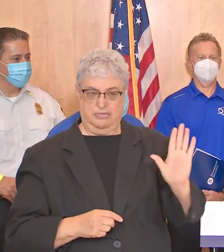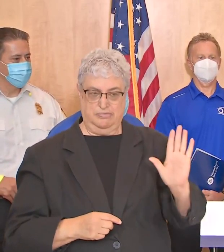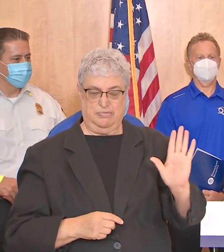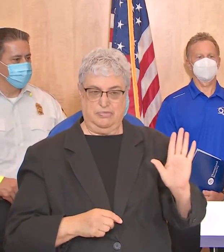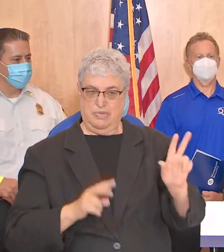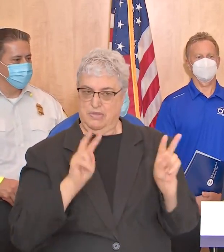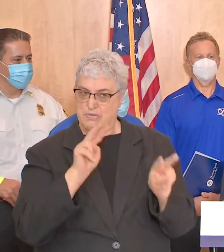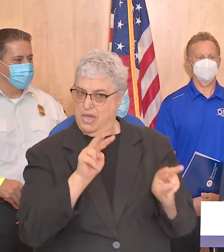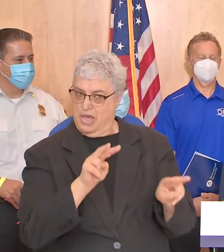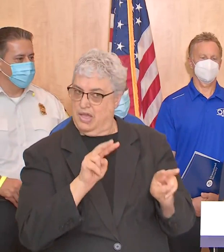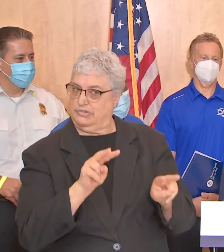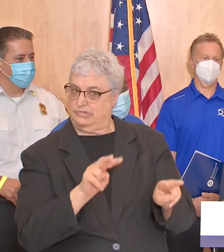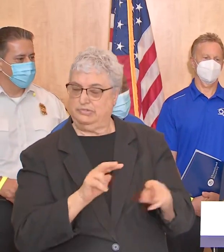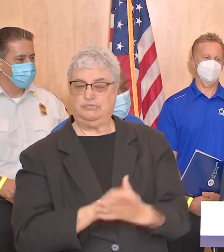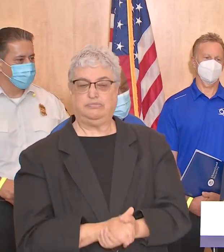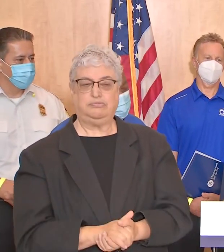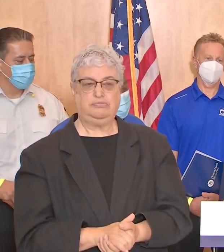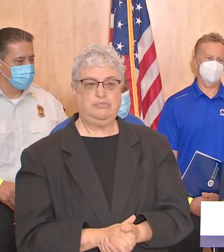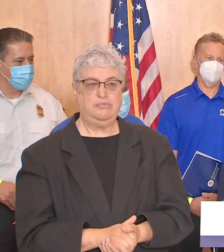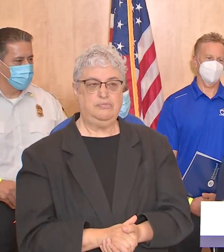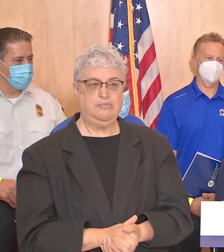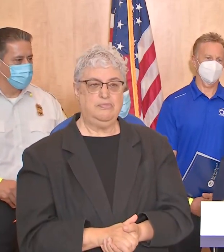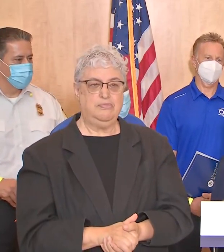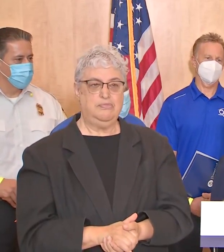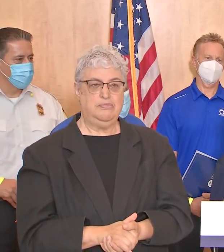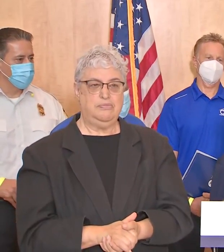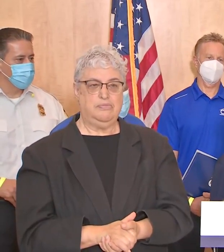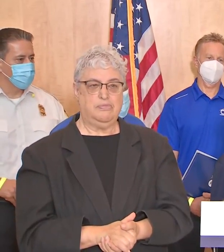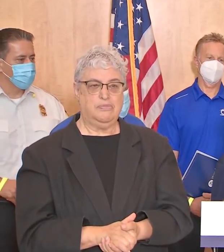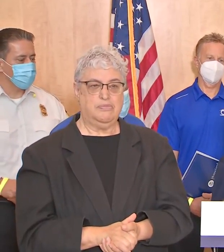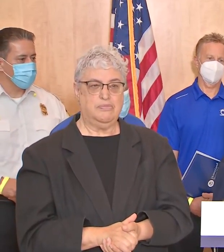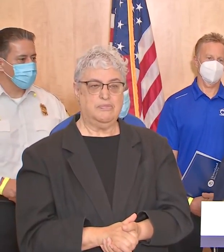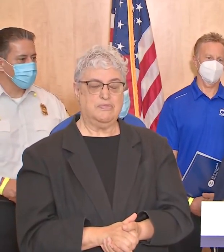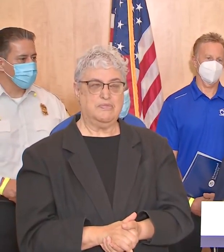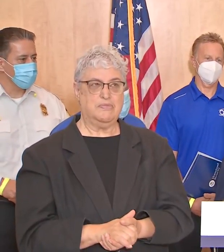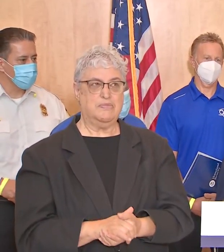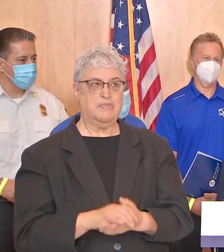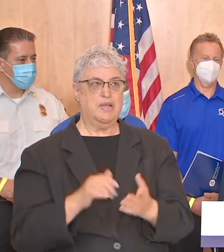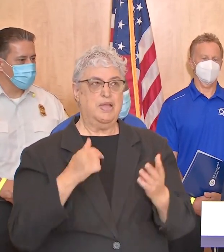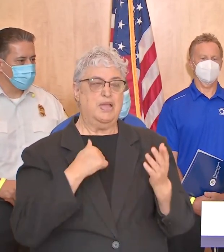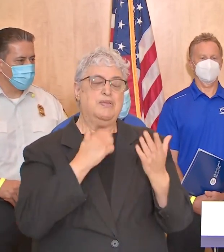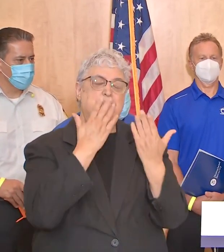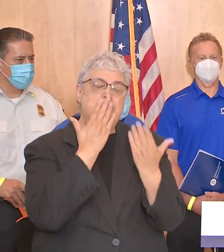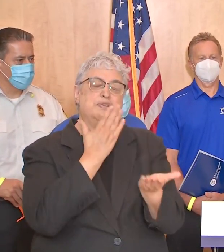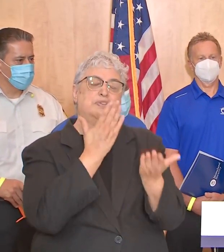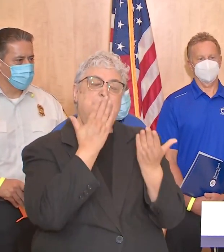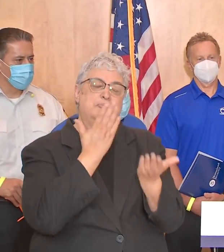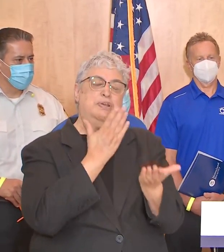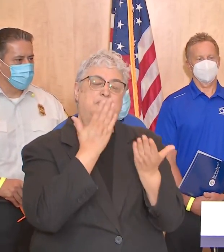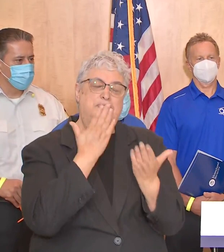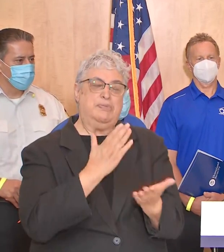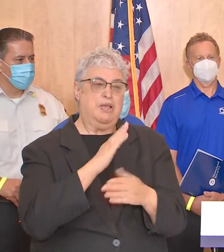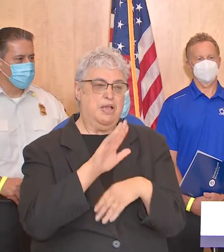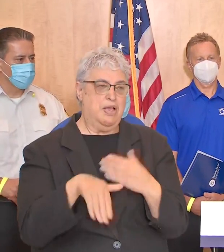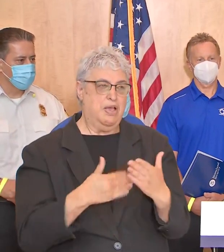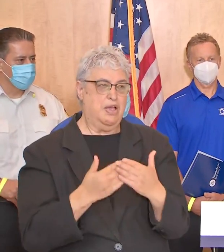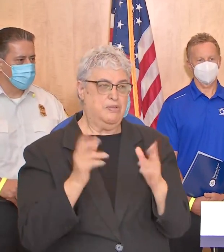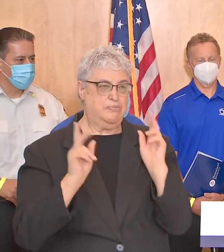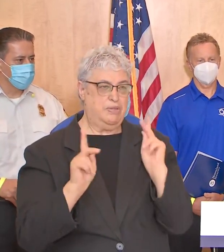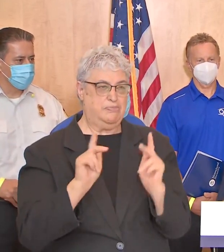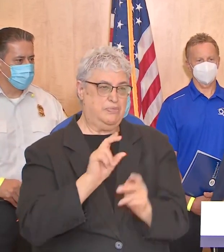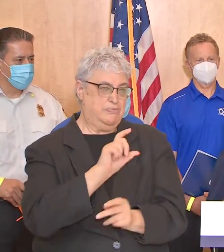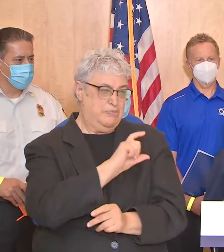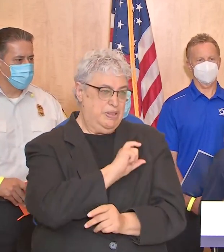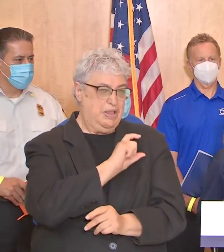vigilant i really want to just thank and i'm profoundly appreciative of all of our first responders